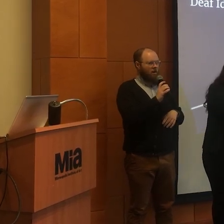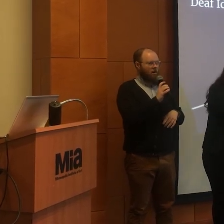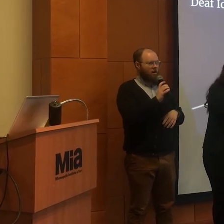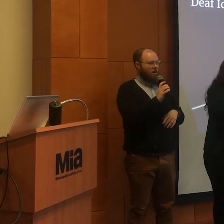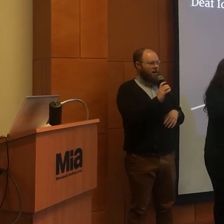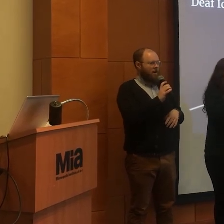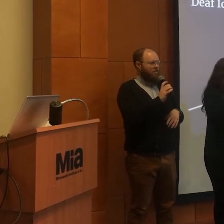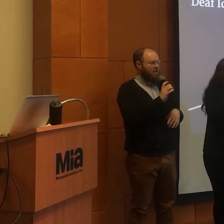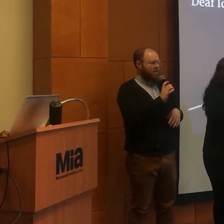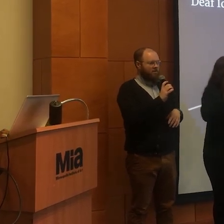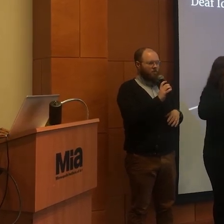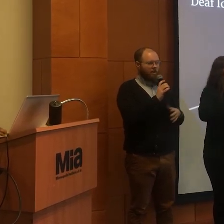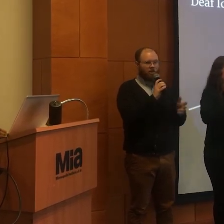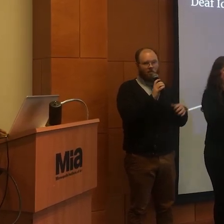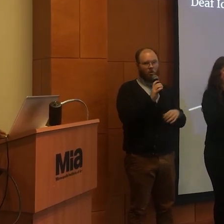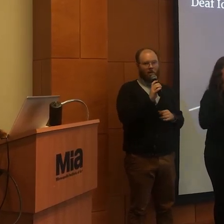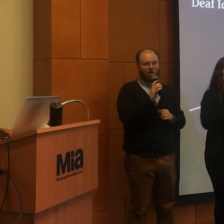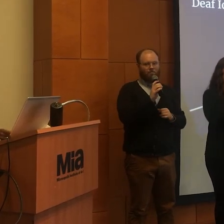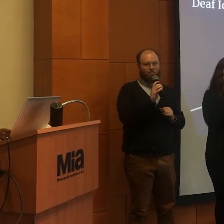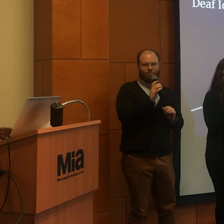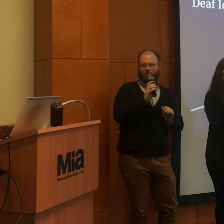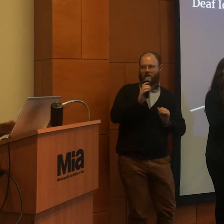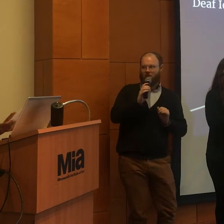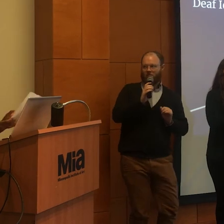have ideas or want to chat more about it. Thank you.